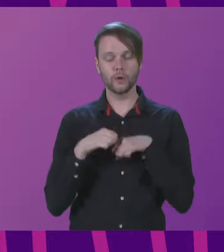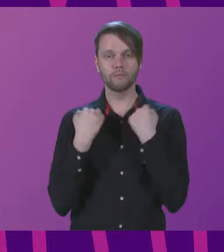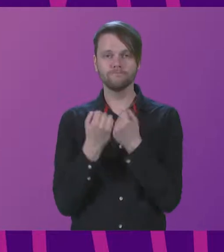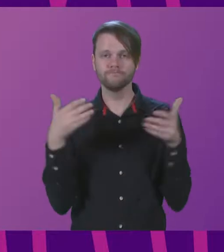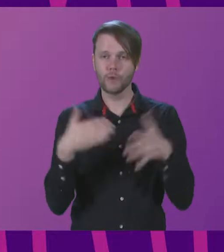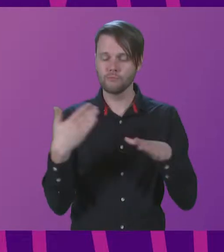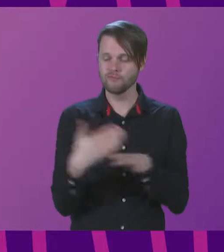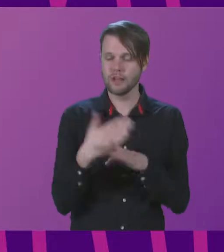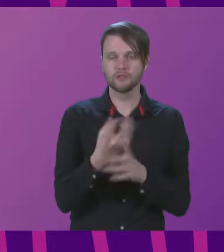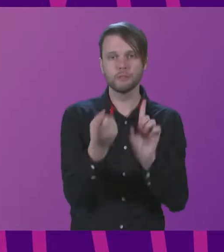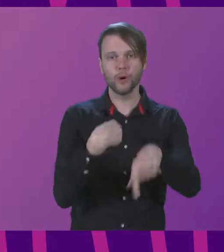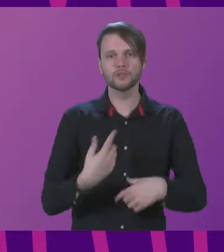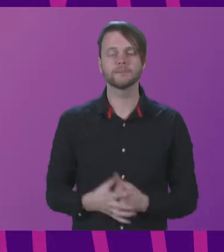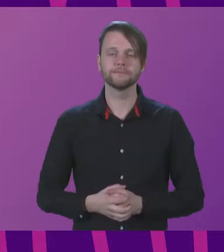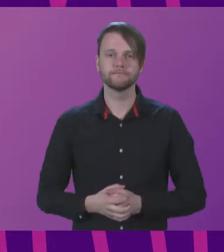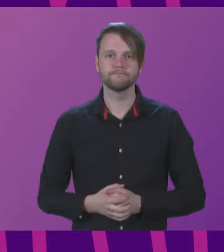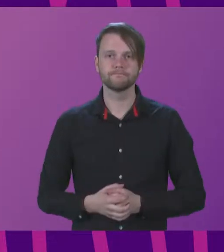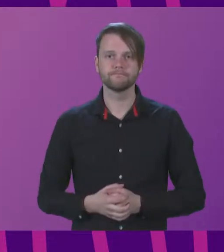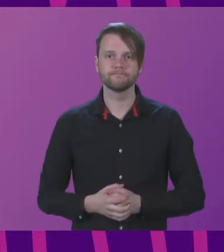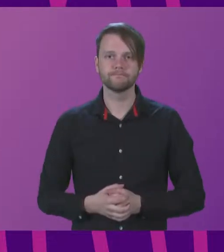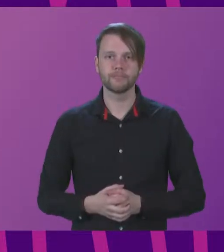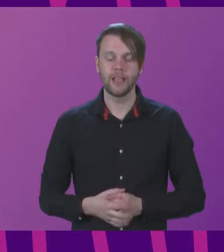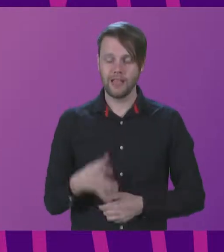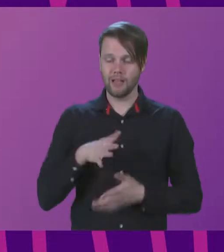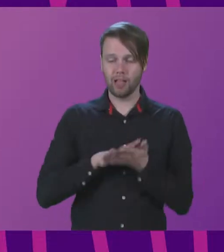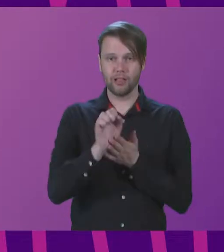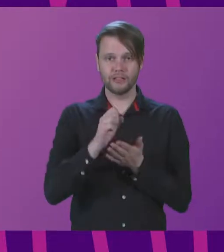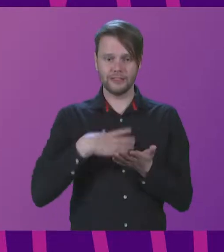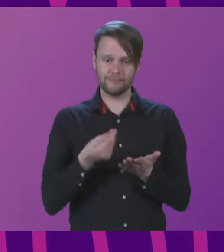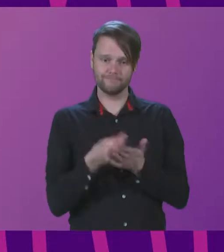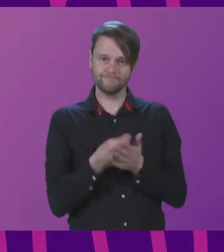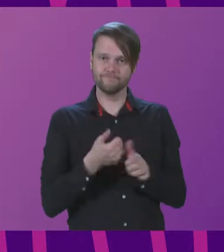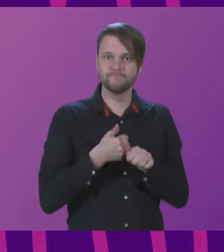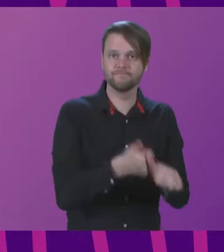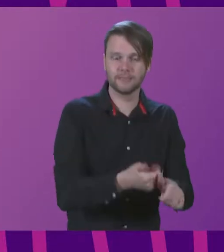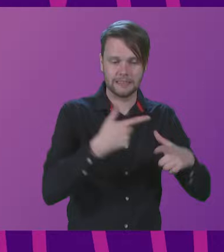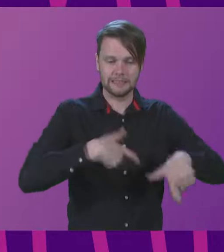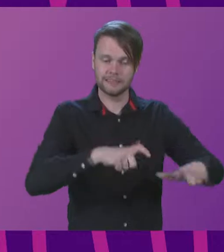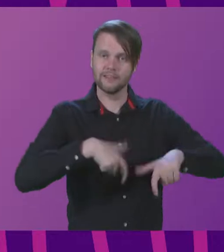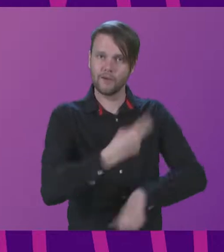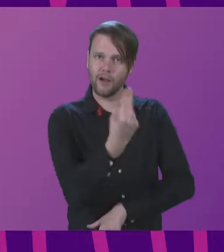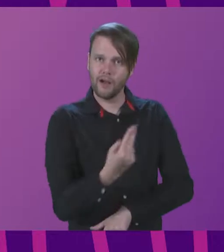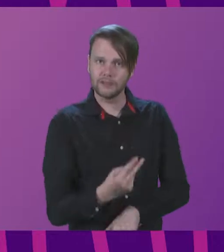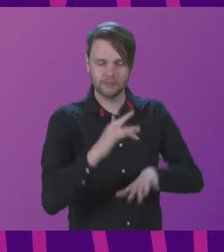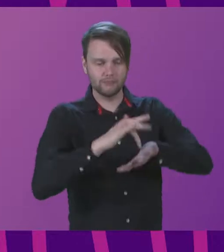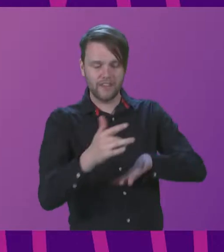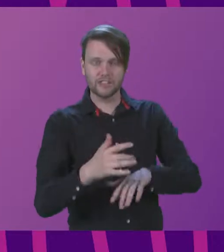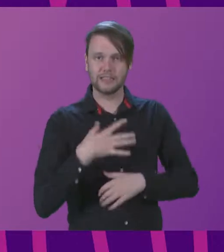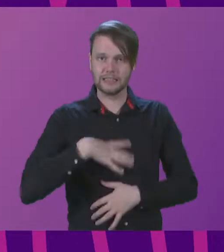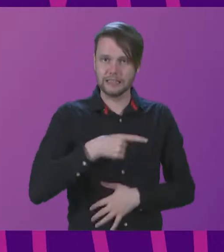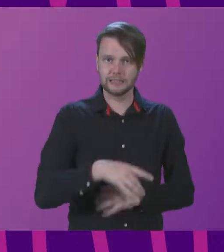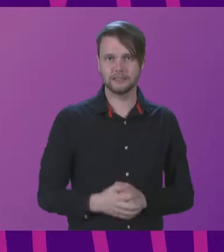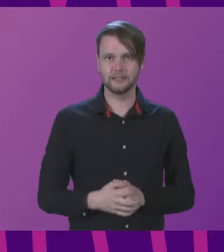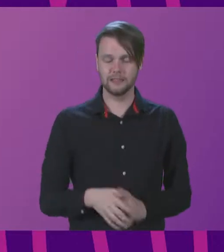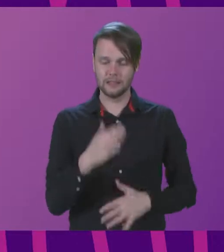responses. Ukrainian culture needs financial assistance to sustain its artists and other professionals, to